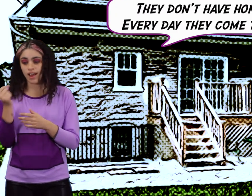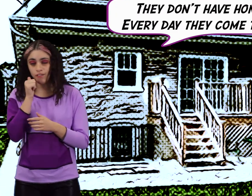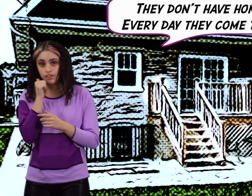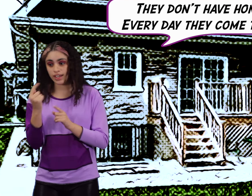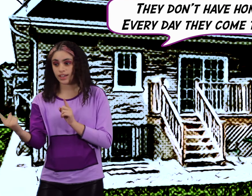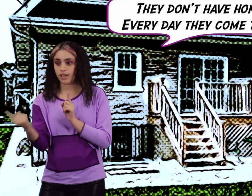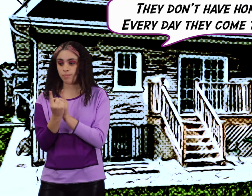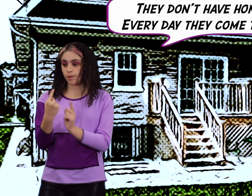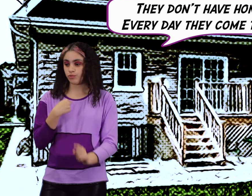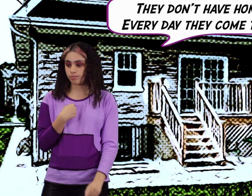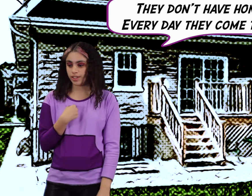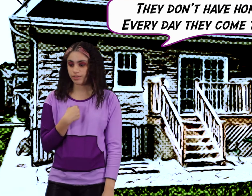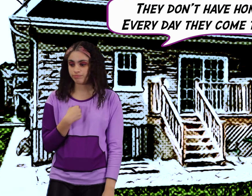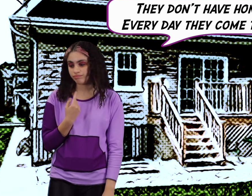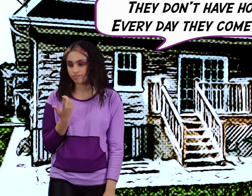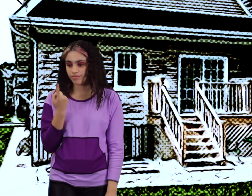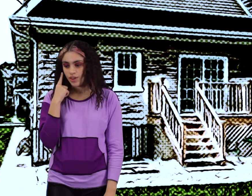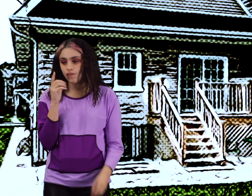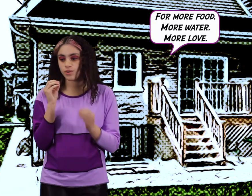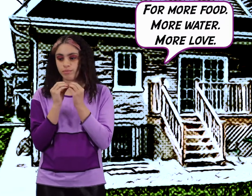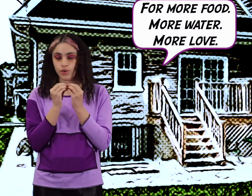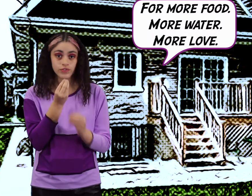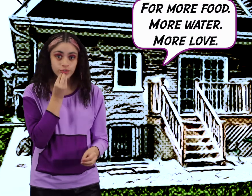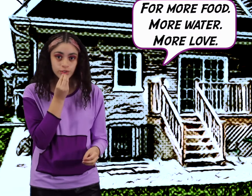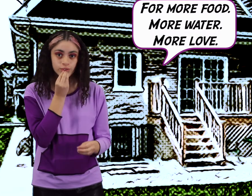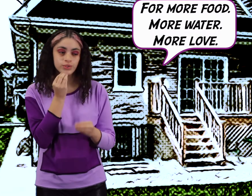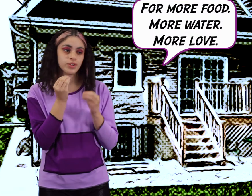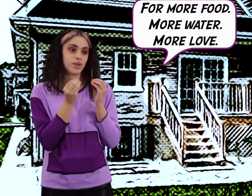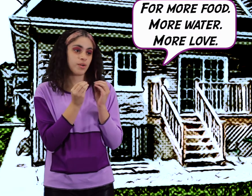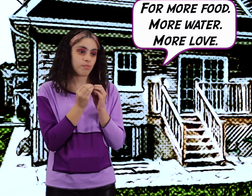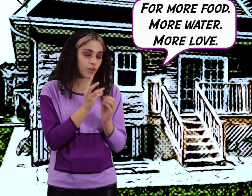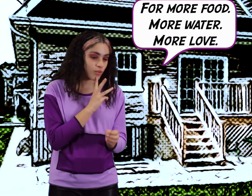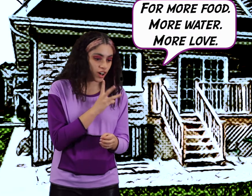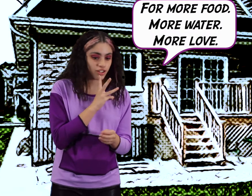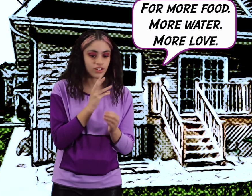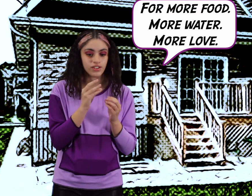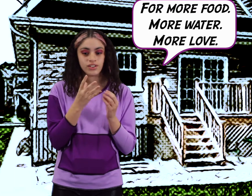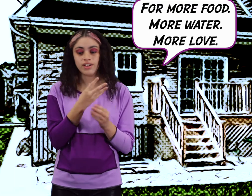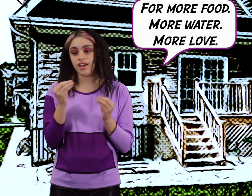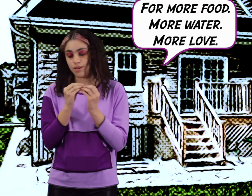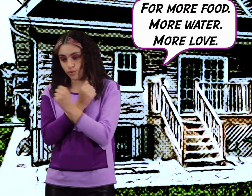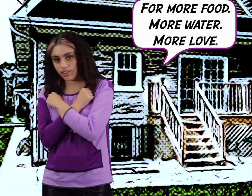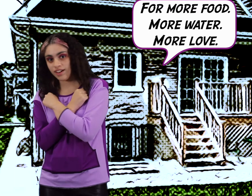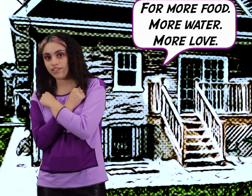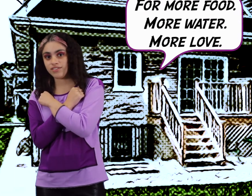everything they come up to me for more flu more water and more laughs